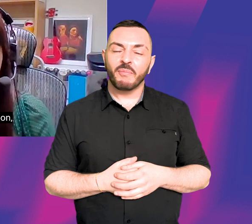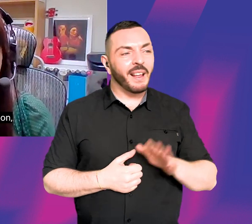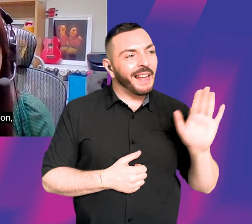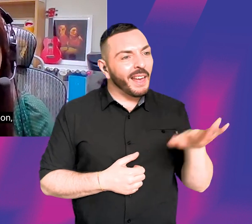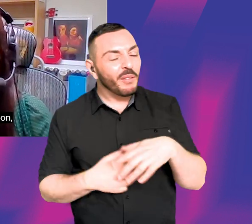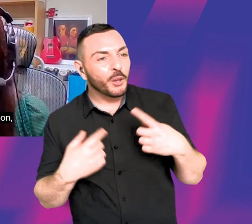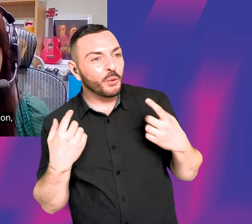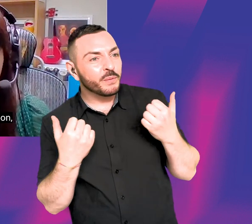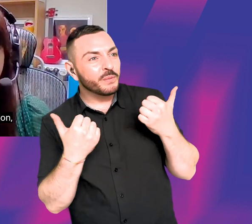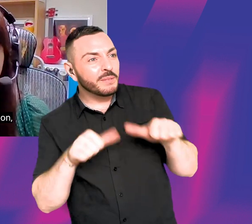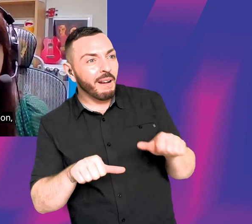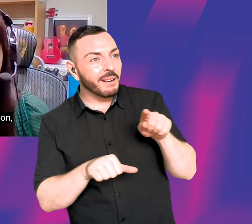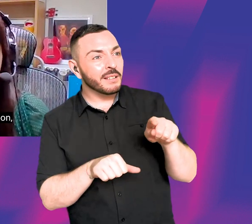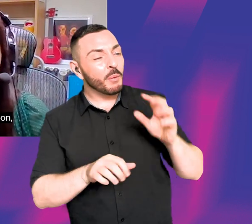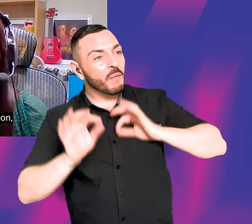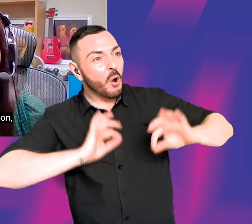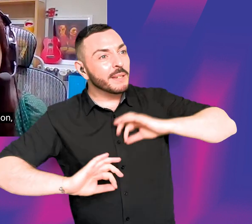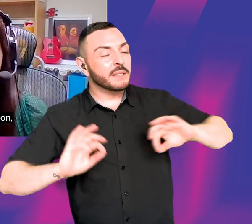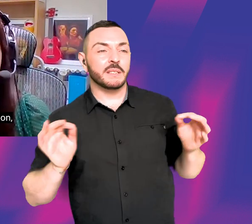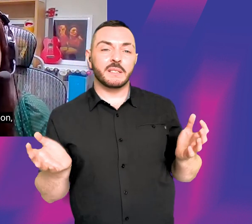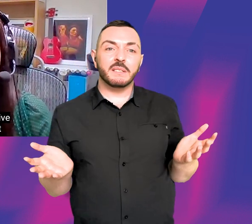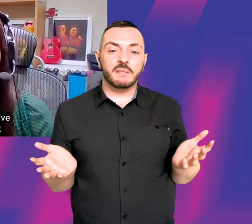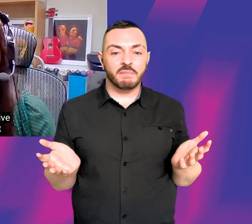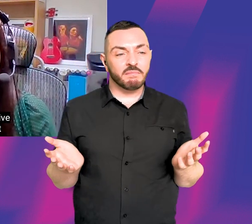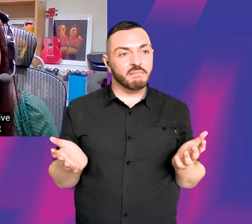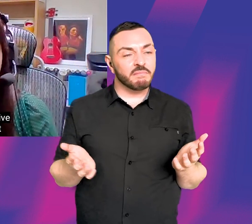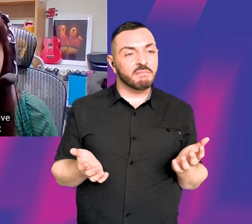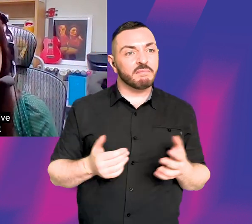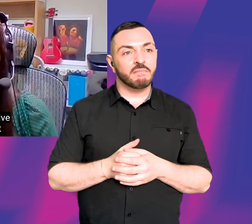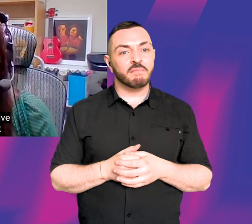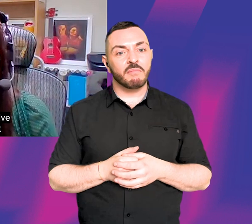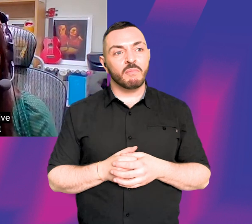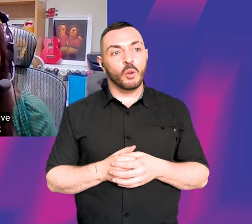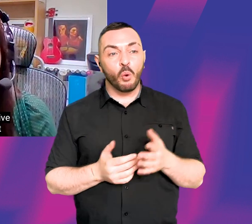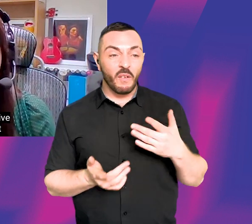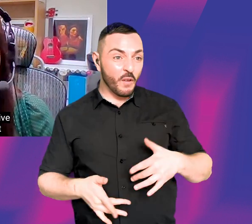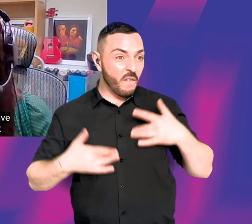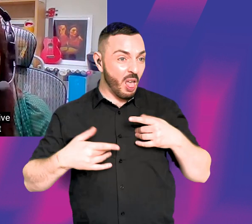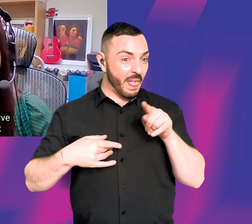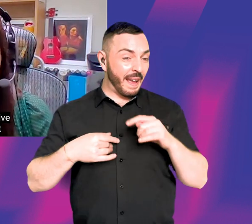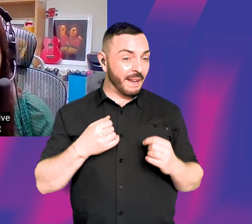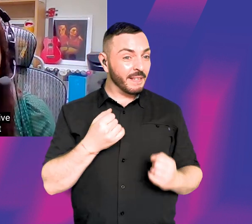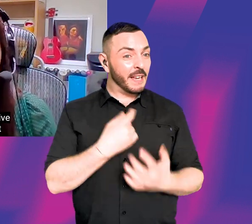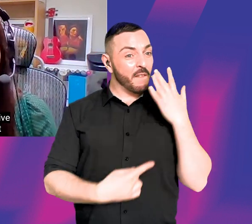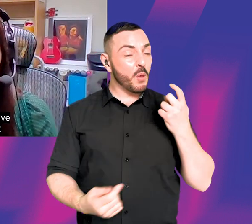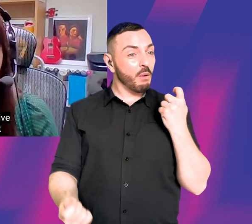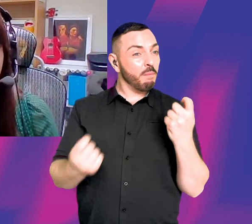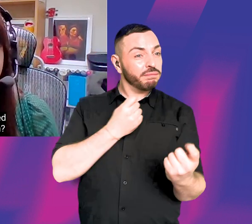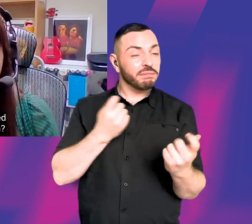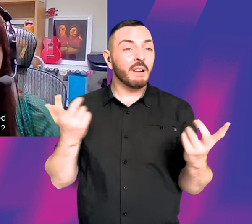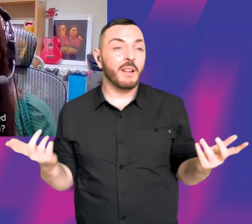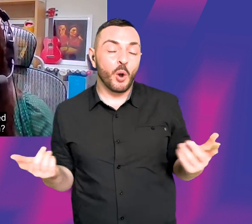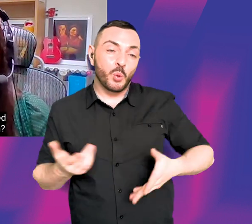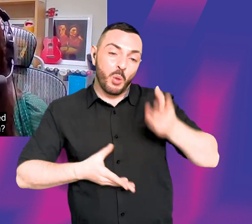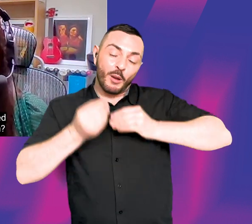performance wise, film, television on stage, are there any projects which were sort of quite transformative for you where you sort of you learn a lot about